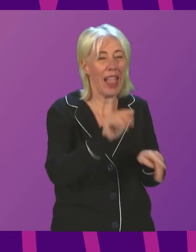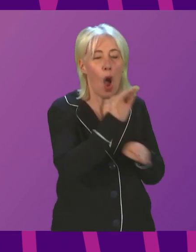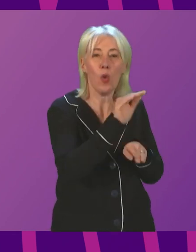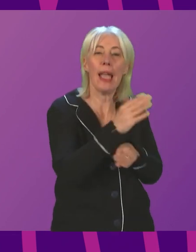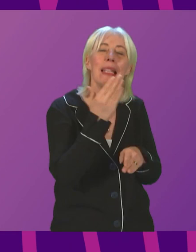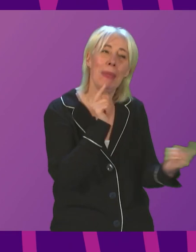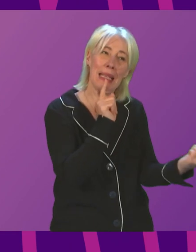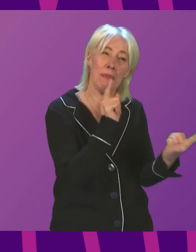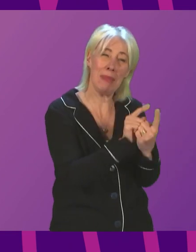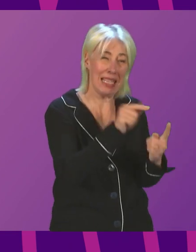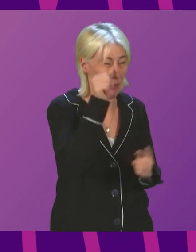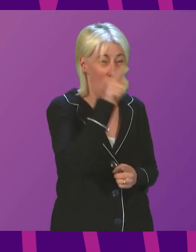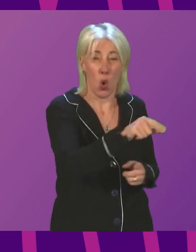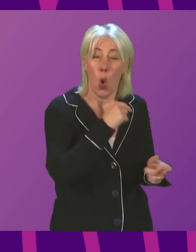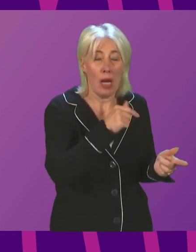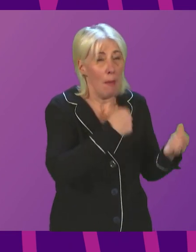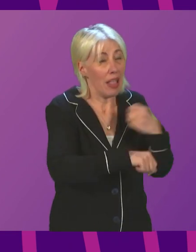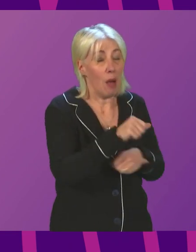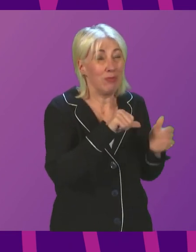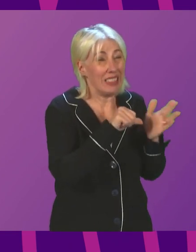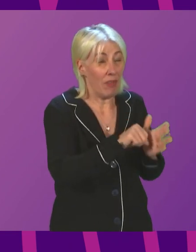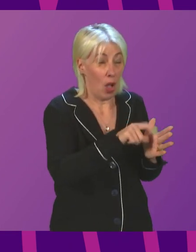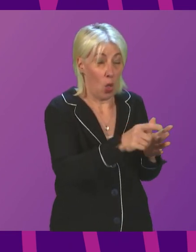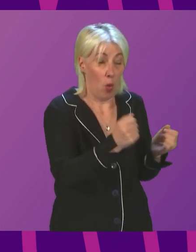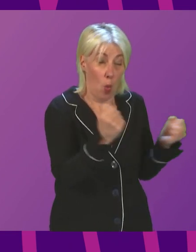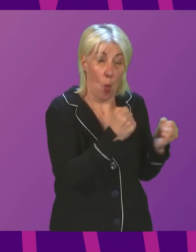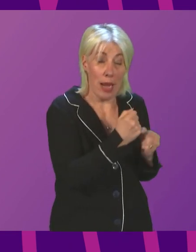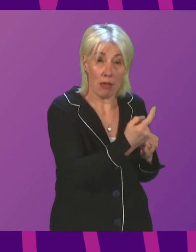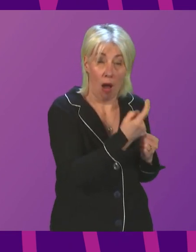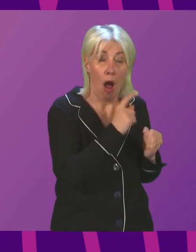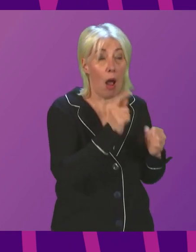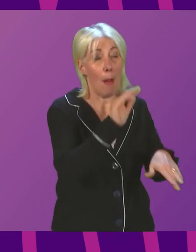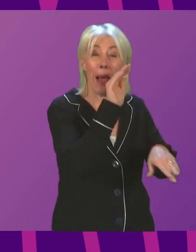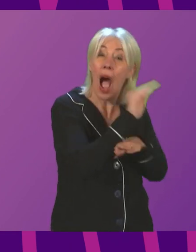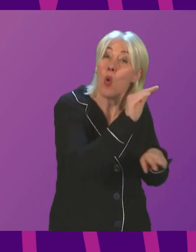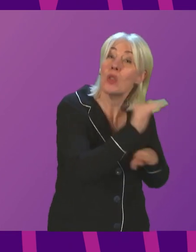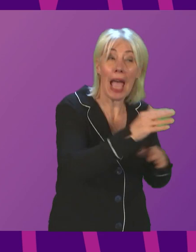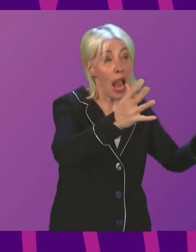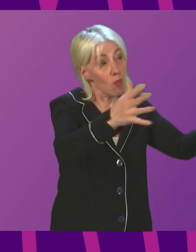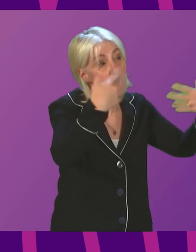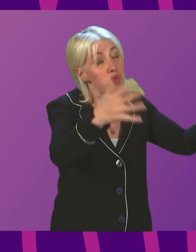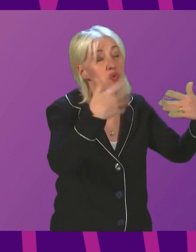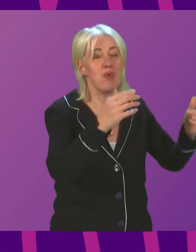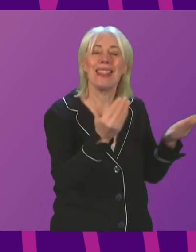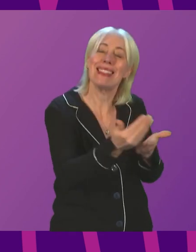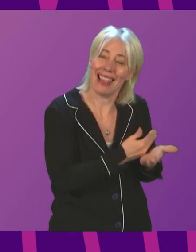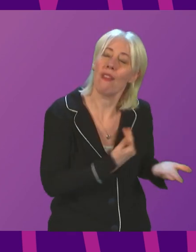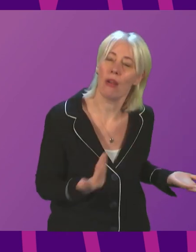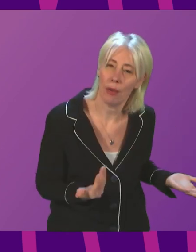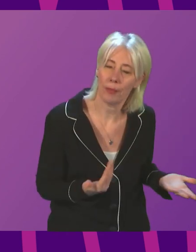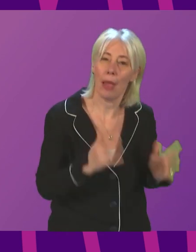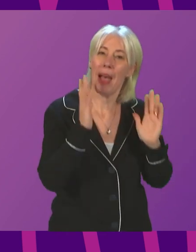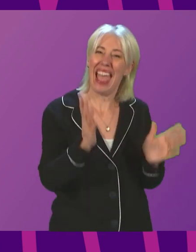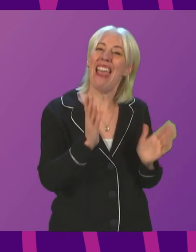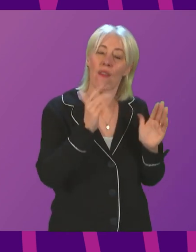increasingly difficult as we get deeper into winter, but outdoor environments are safer. And when meeting indoors,